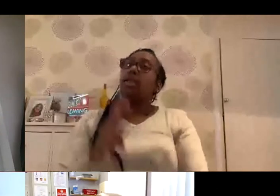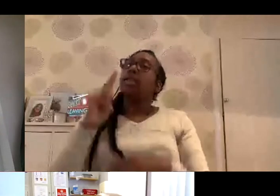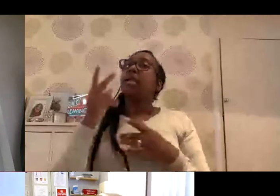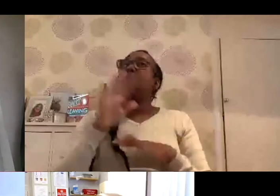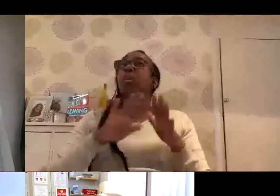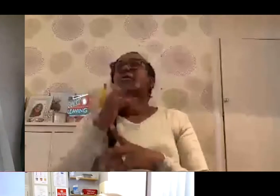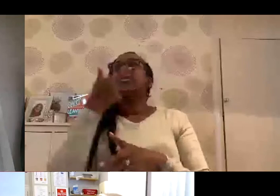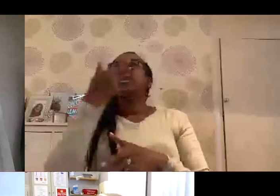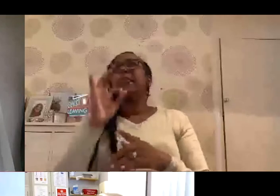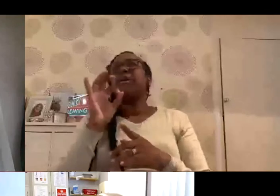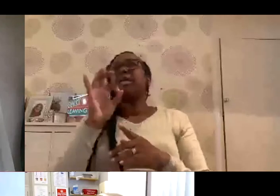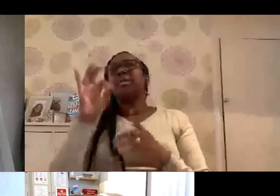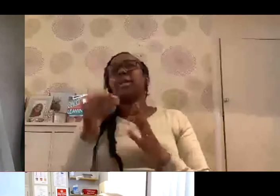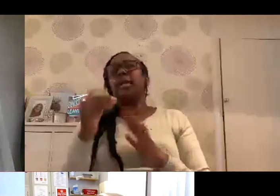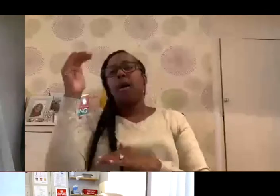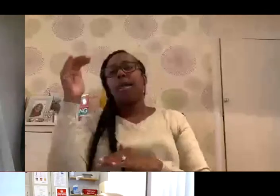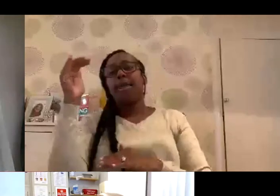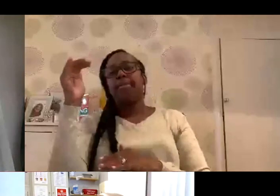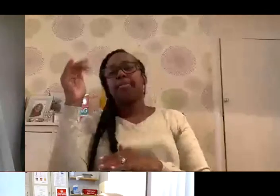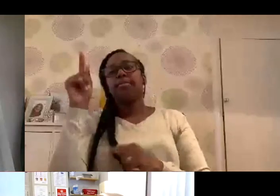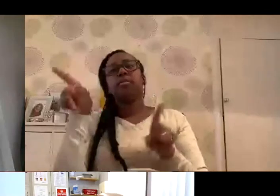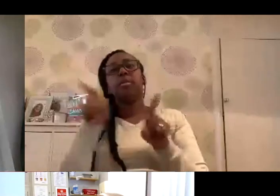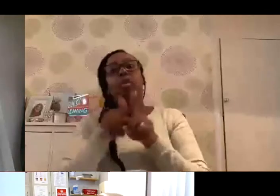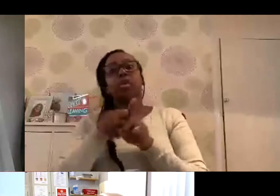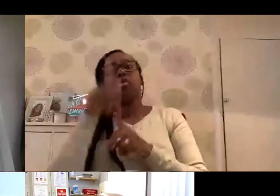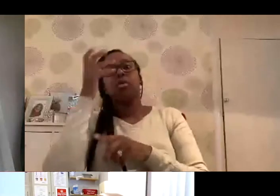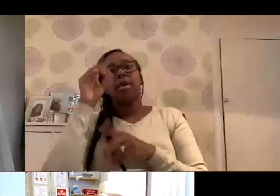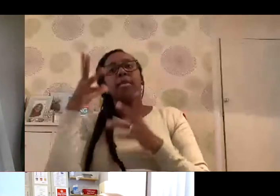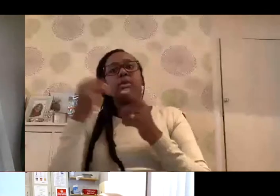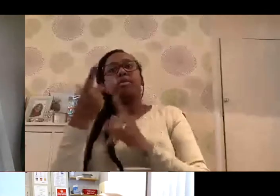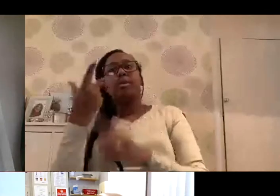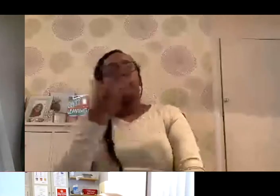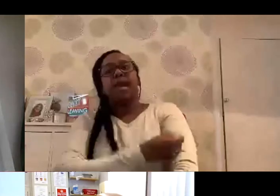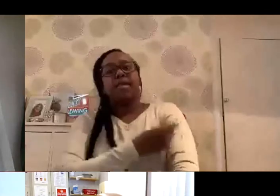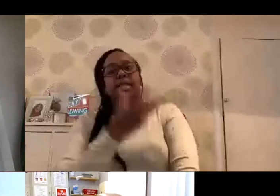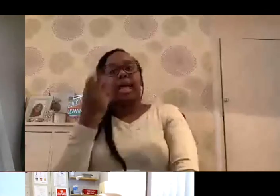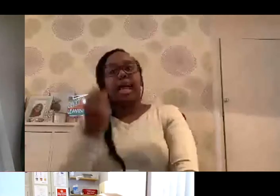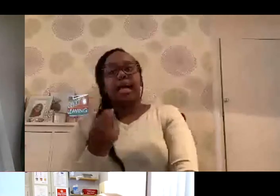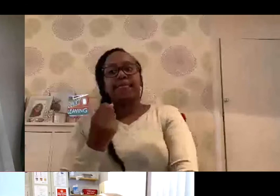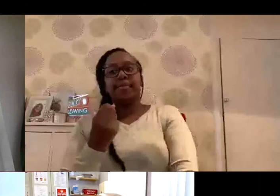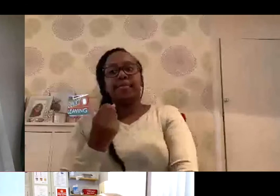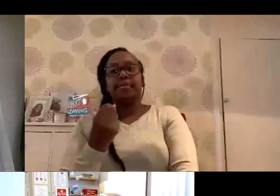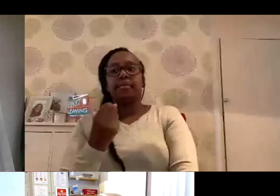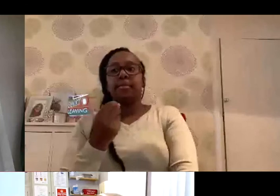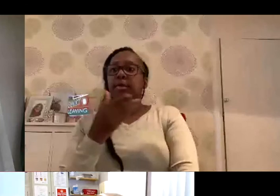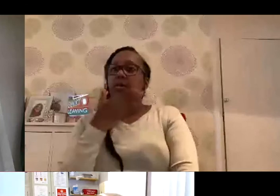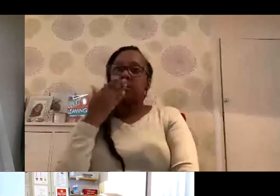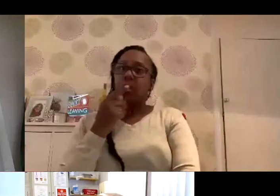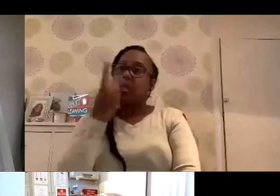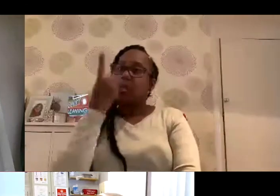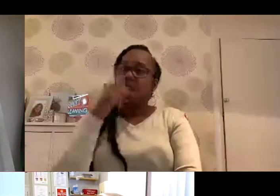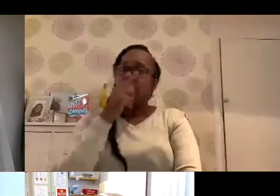from 70% upwards. But we also have to remember that even with the vaccines that we have to date, there's not 100%